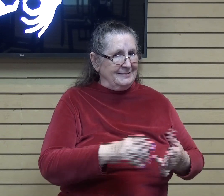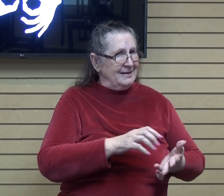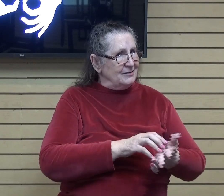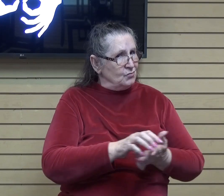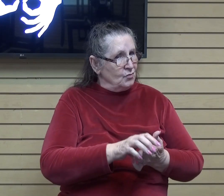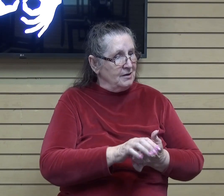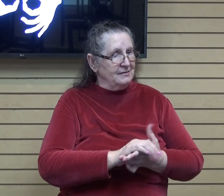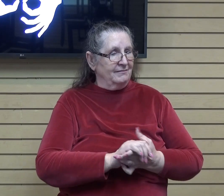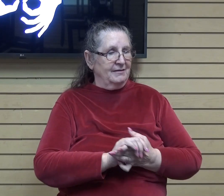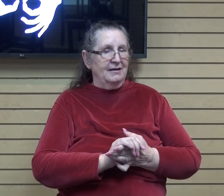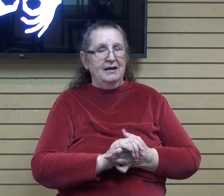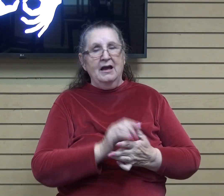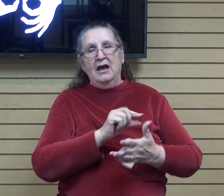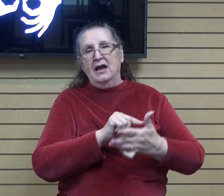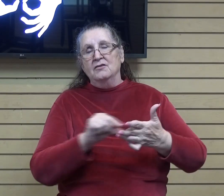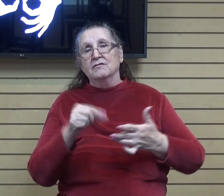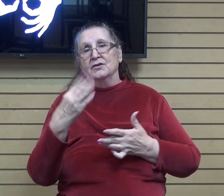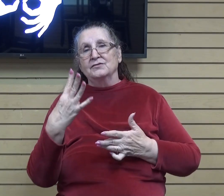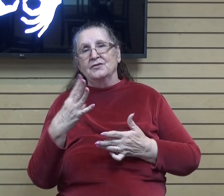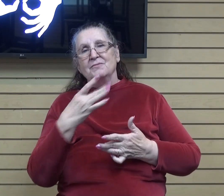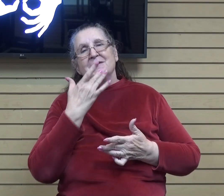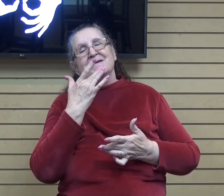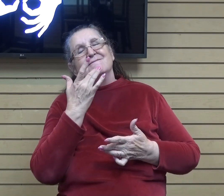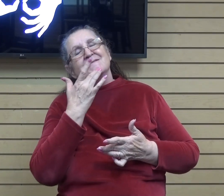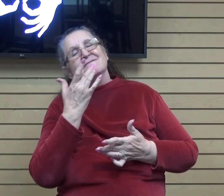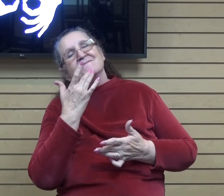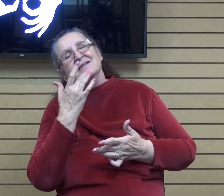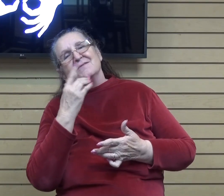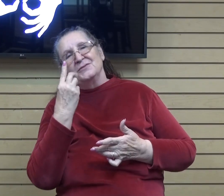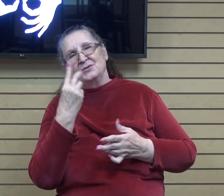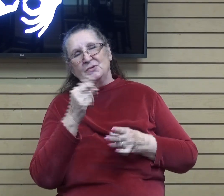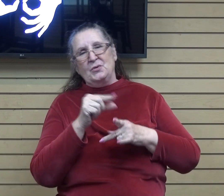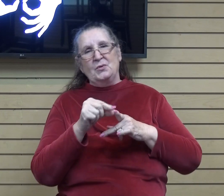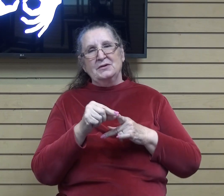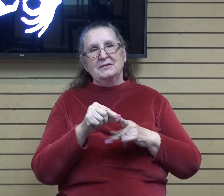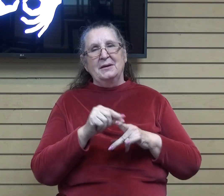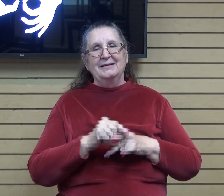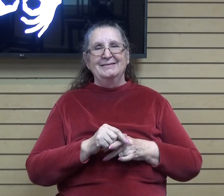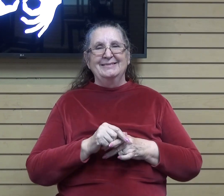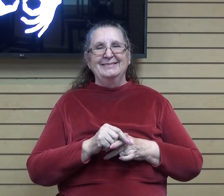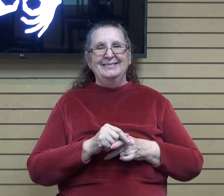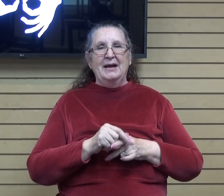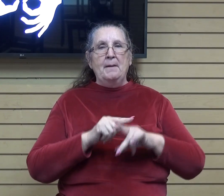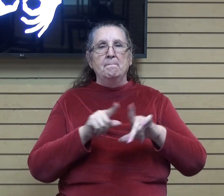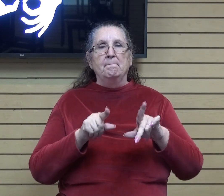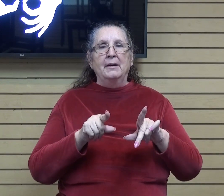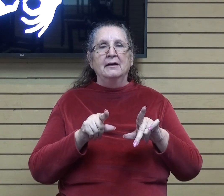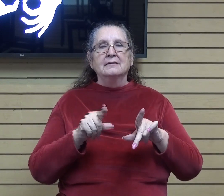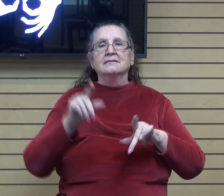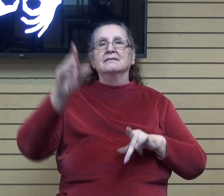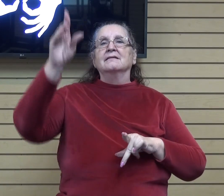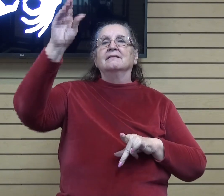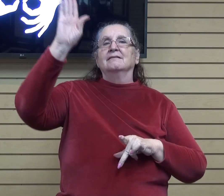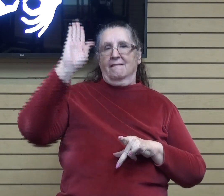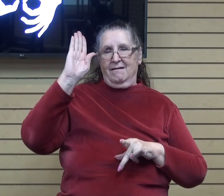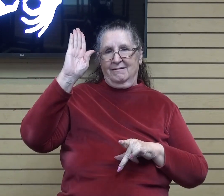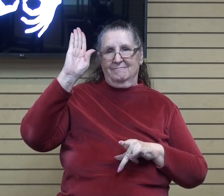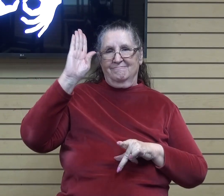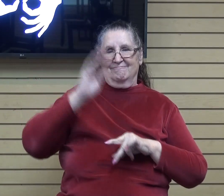And then verse 4, my favorite, favorite two words in the Bible, but God. This is who we